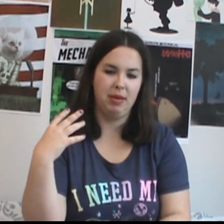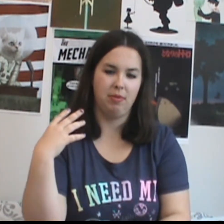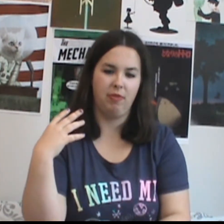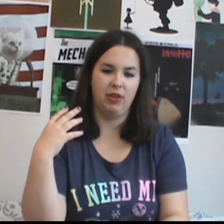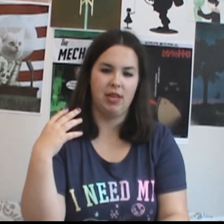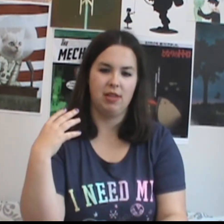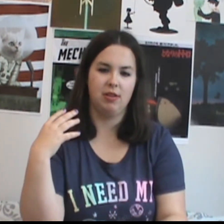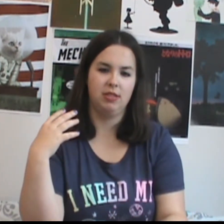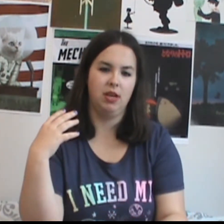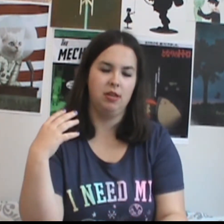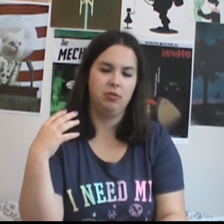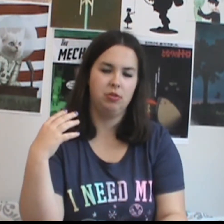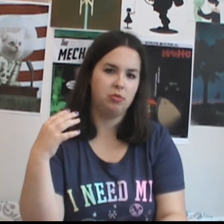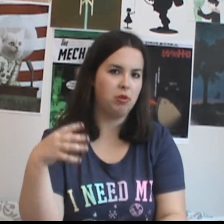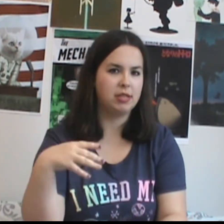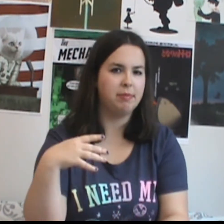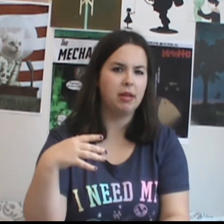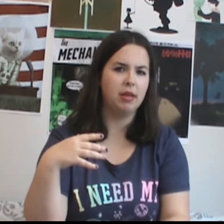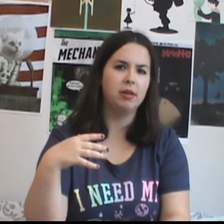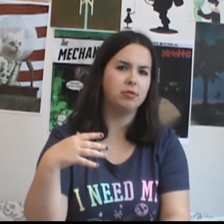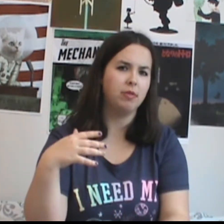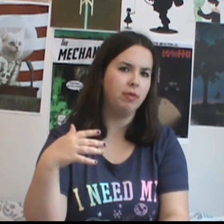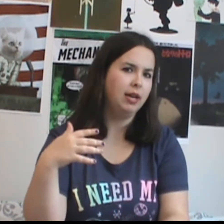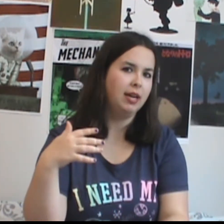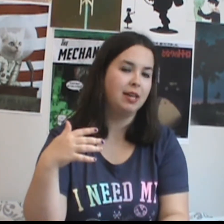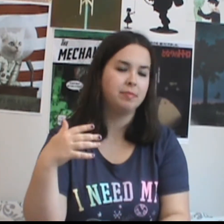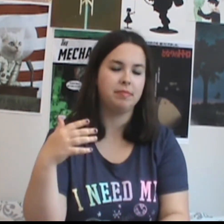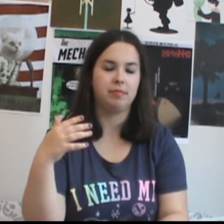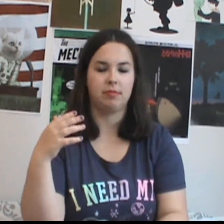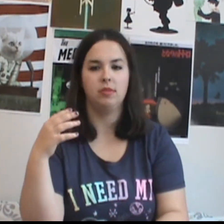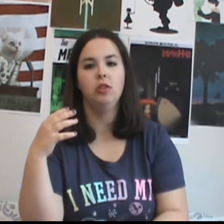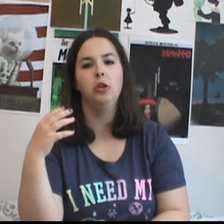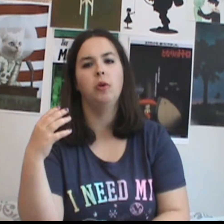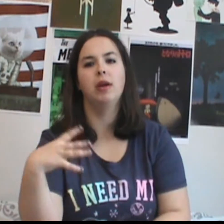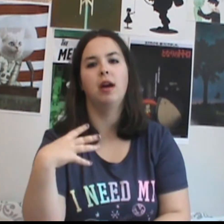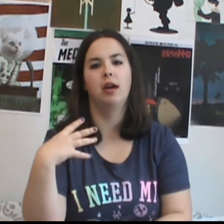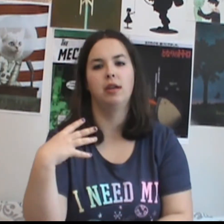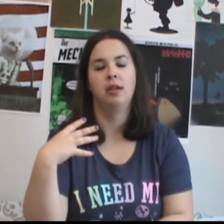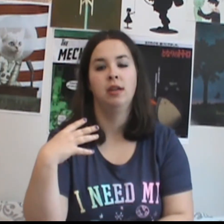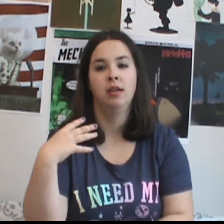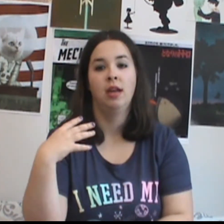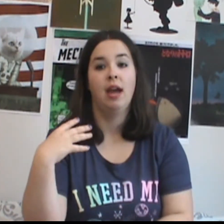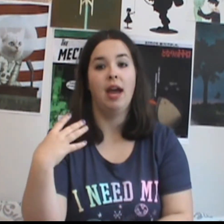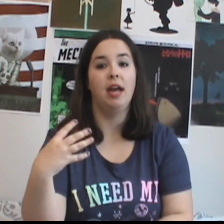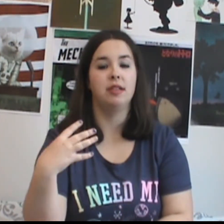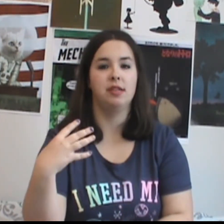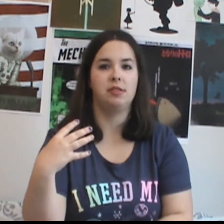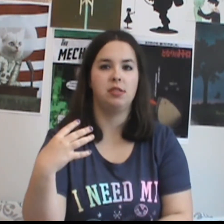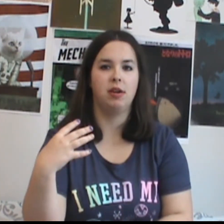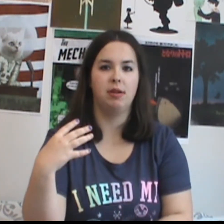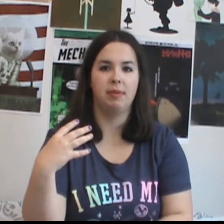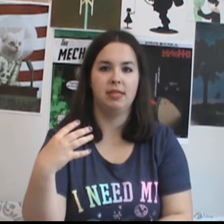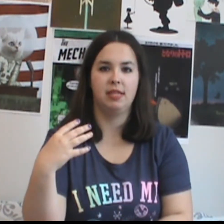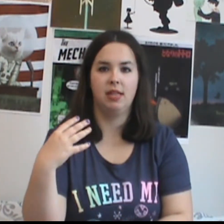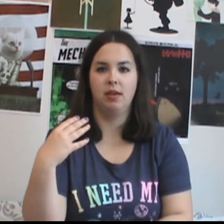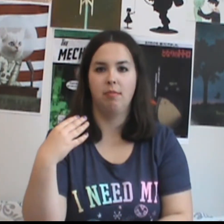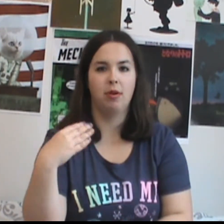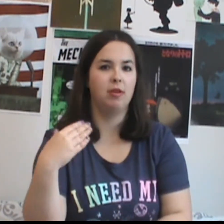being revealed that there was a drug smuggling sort of rig going on at this charity place that the murderer